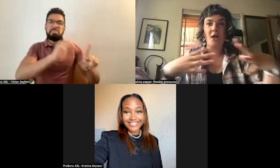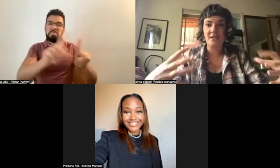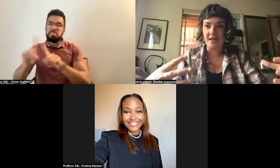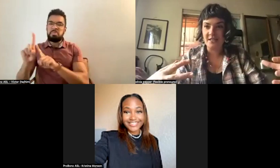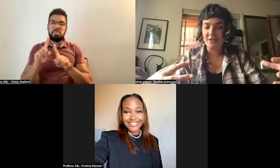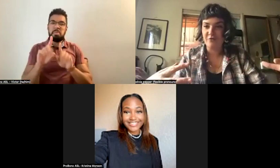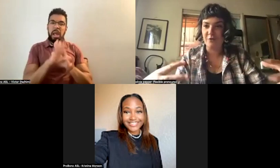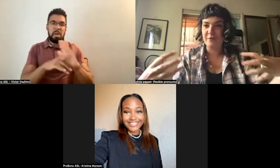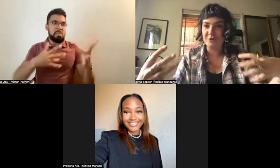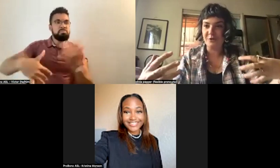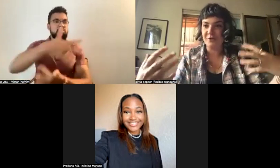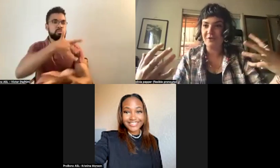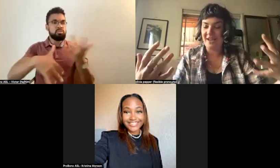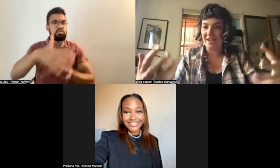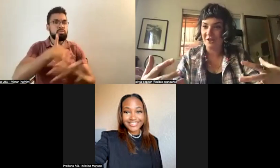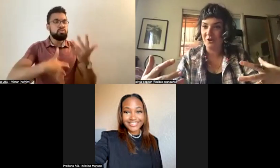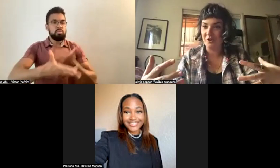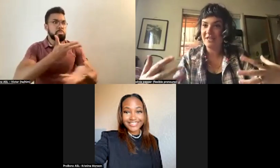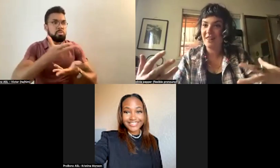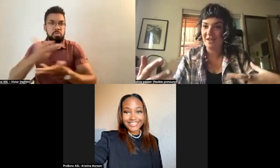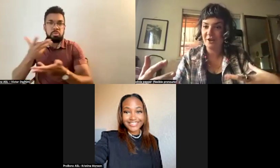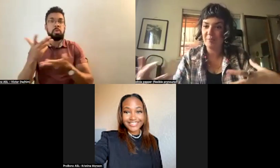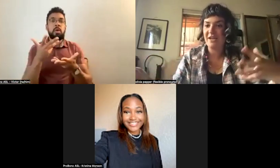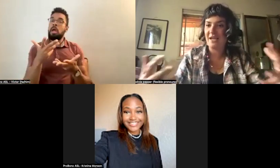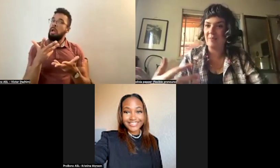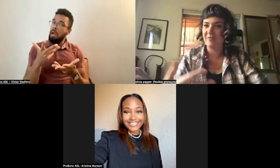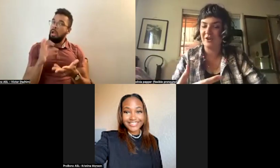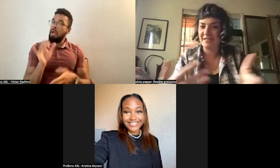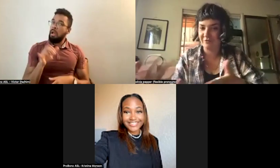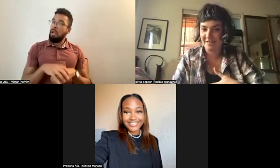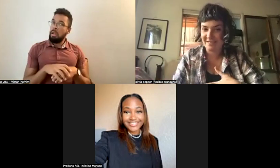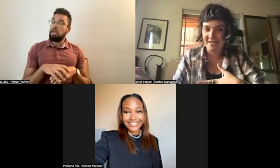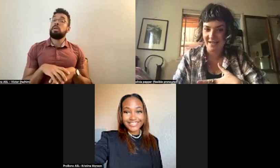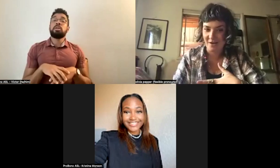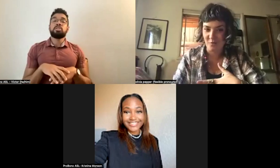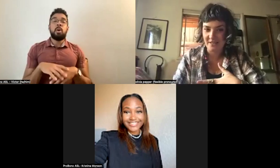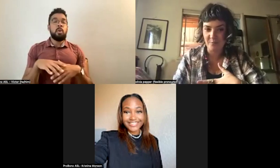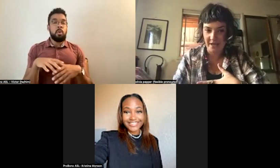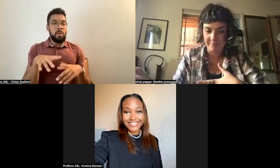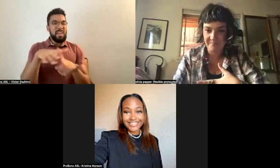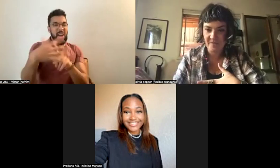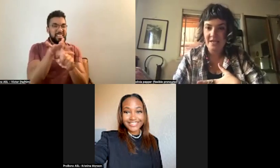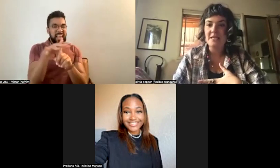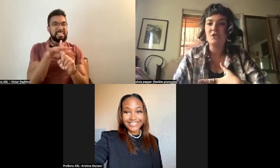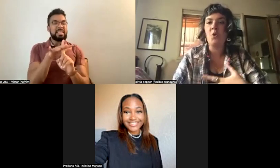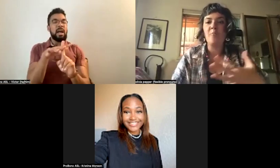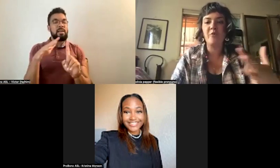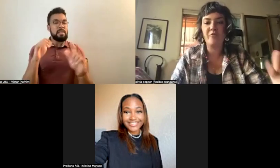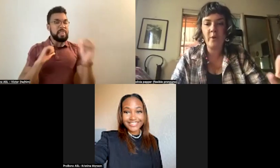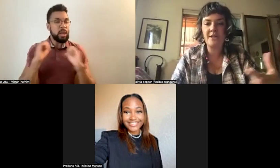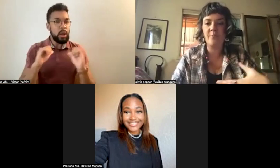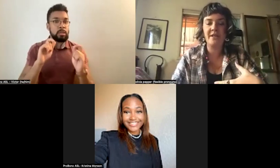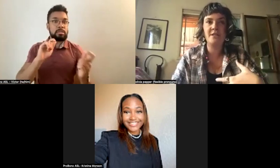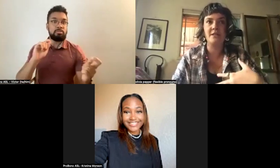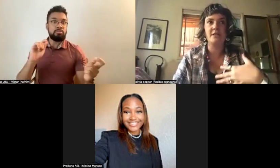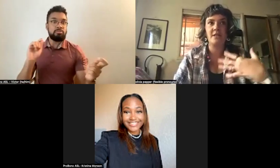context for ritual and occult theater became very different than it had once been. So before